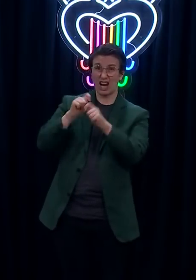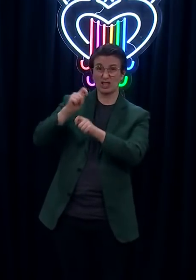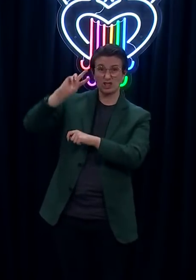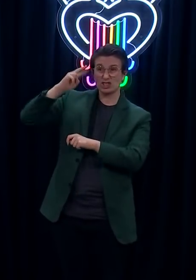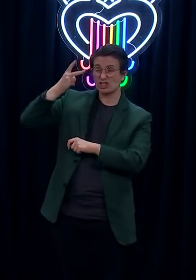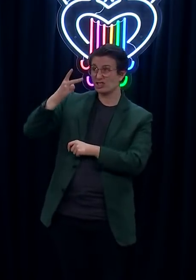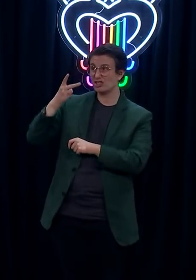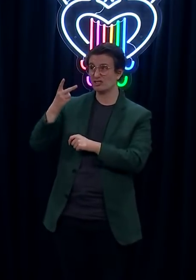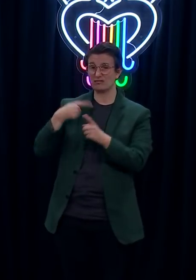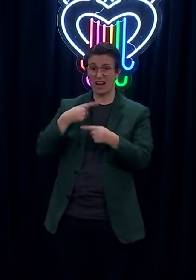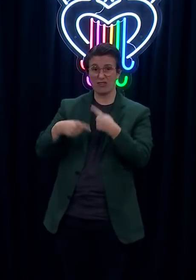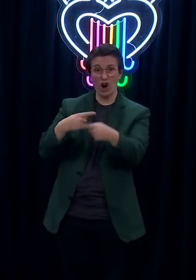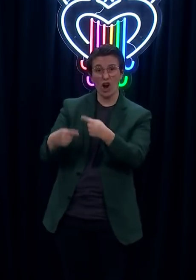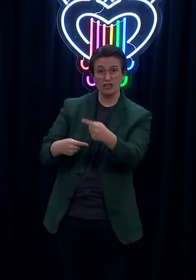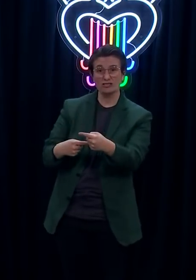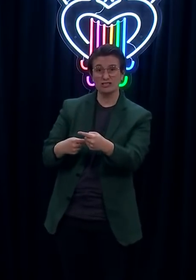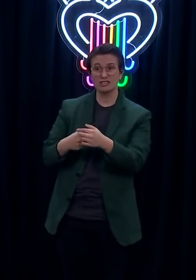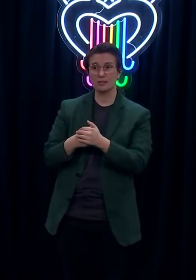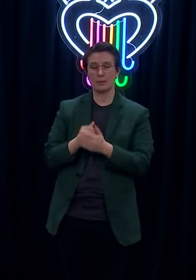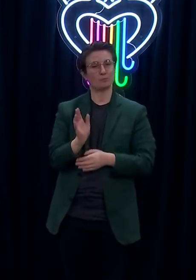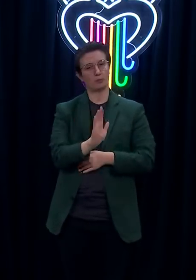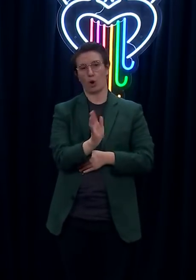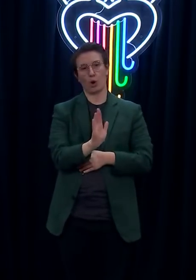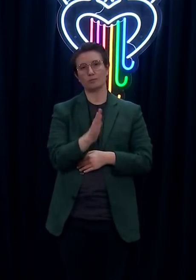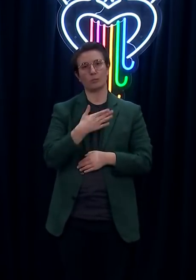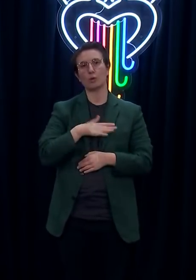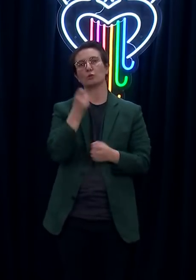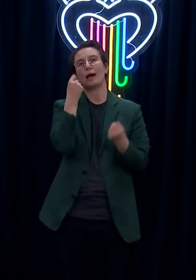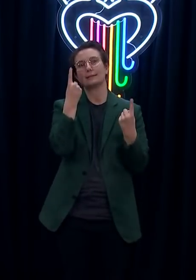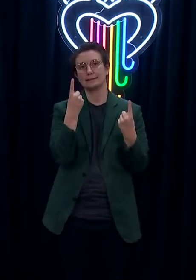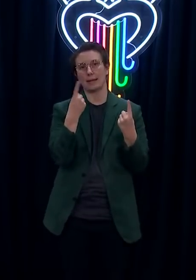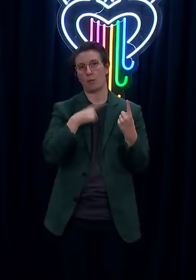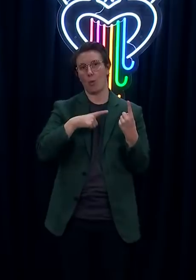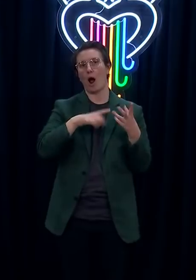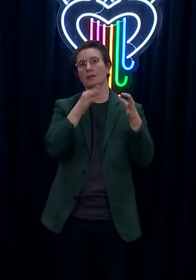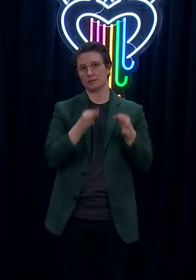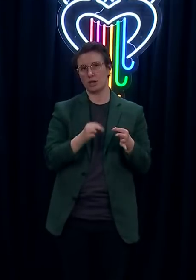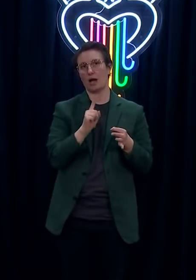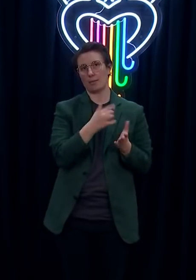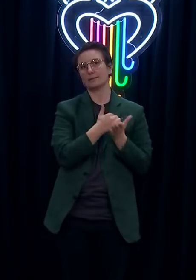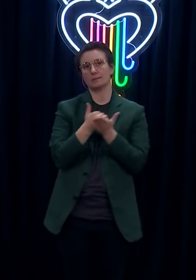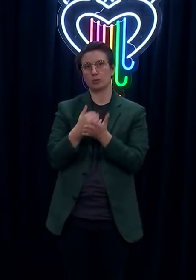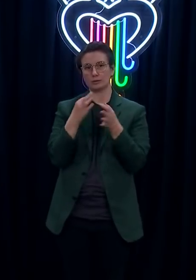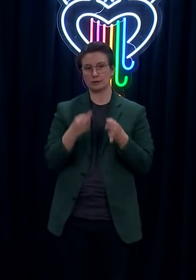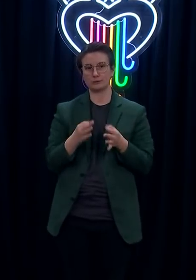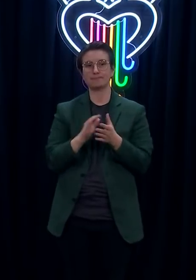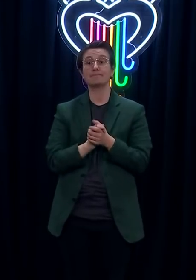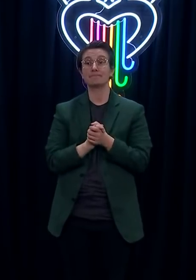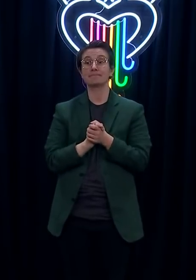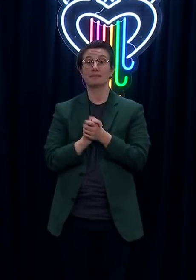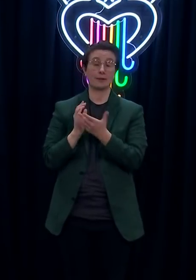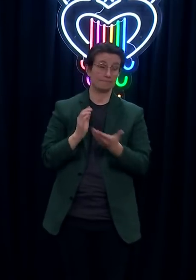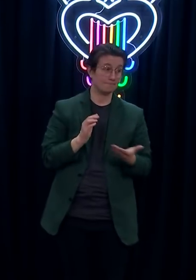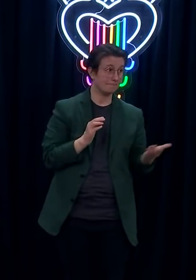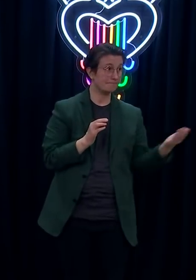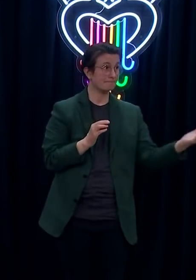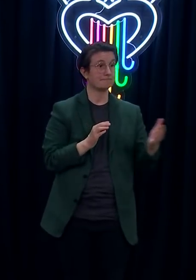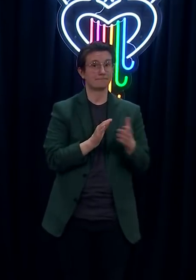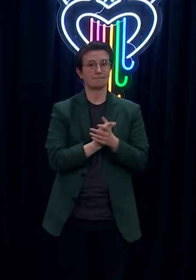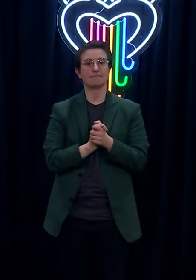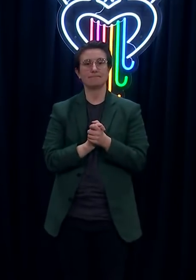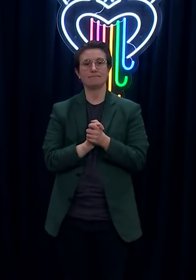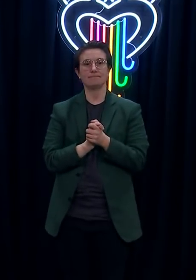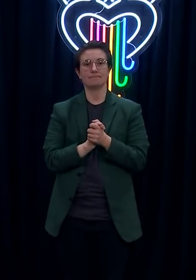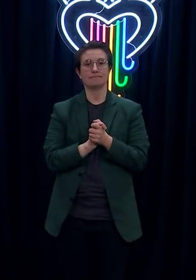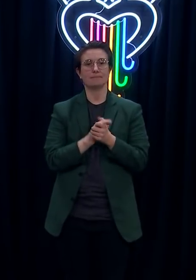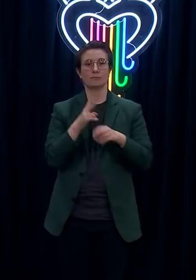made really. Yep. Okay, look, we're to move over now so that Dr. McElney can take the stand. I'll get those interested a little bit more